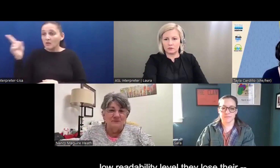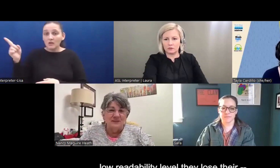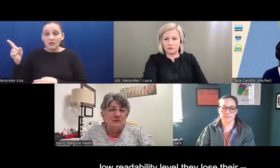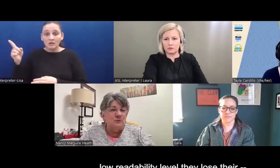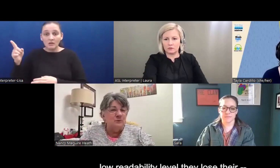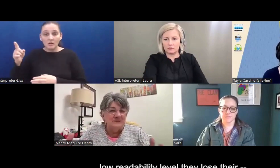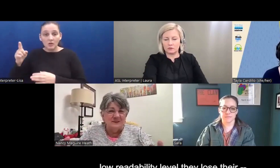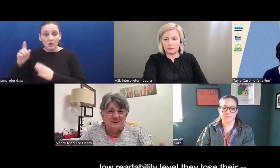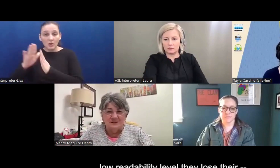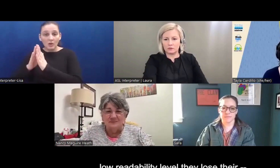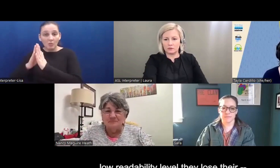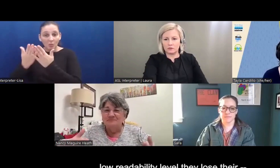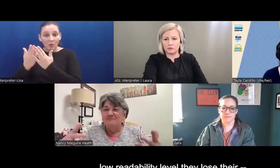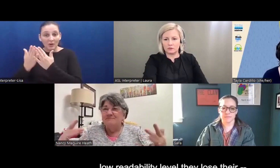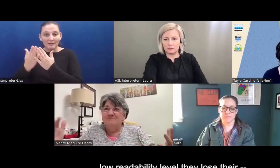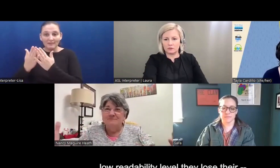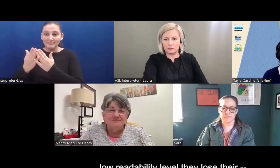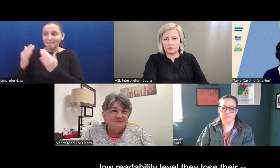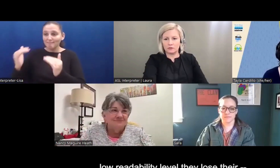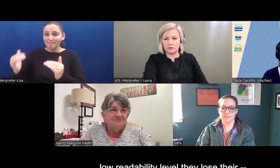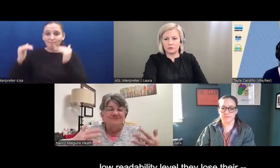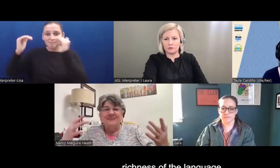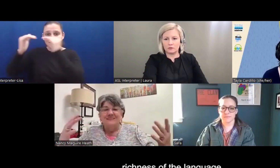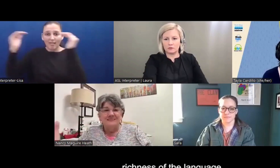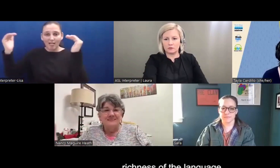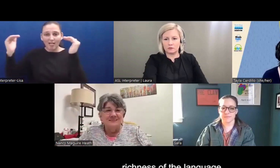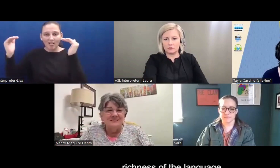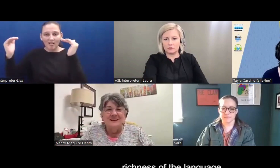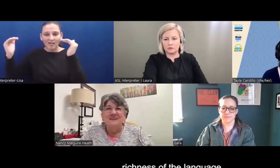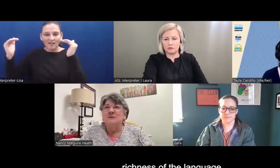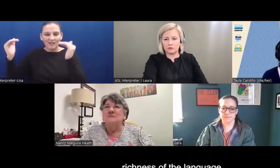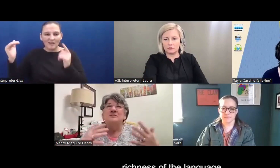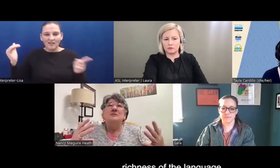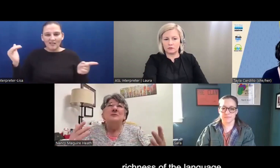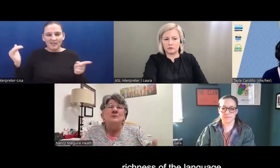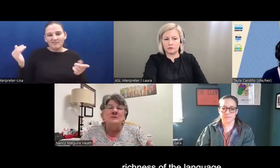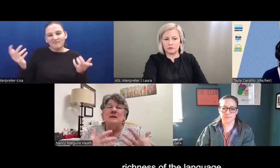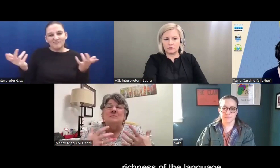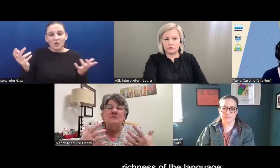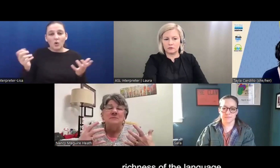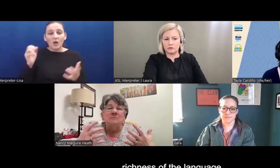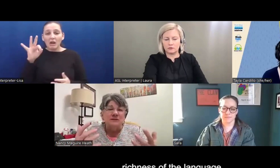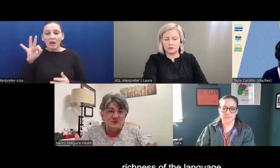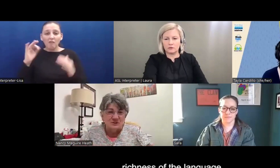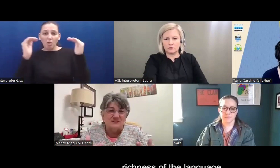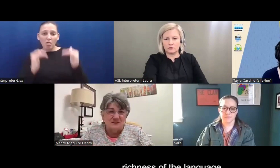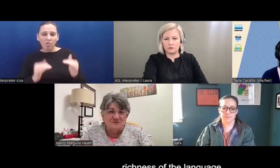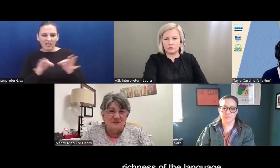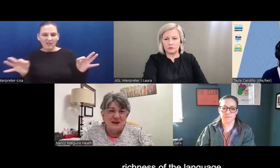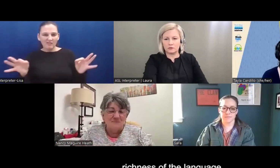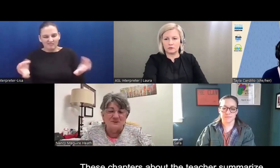level, they lose their, I don't know, they just lose some of the richness of the language. And